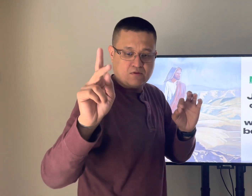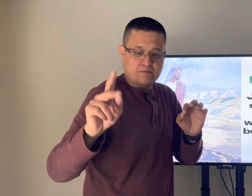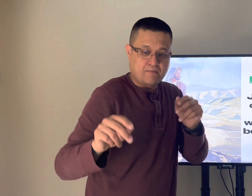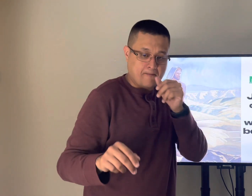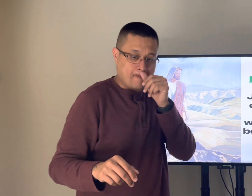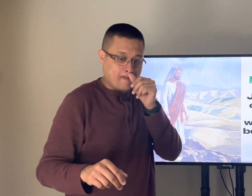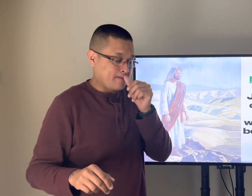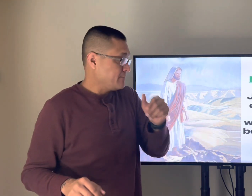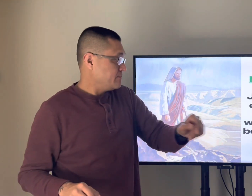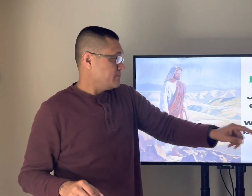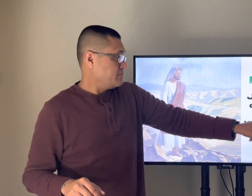there we go